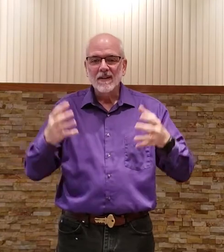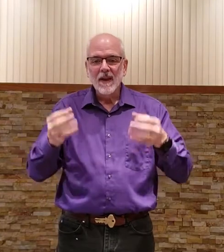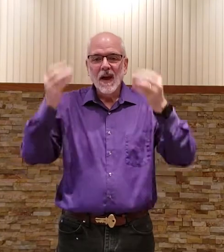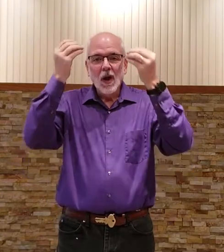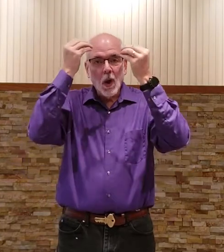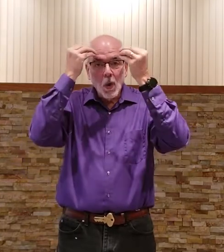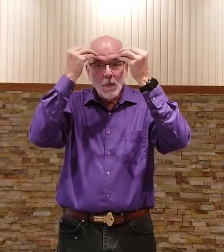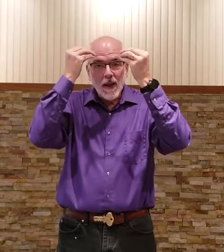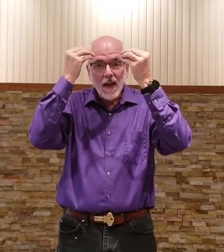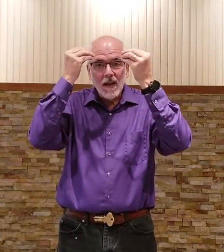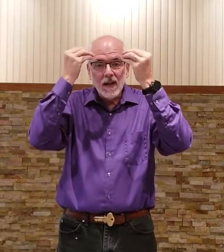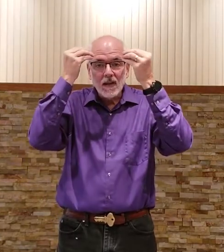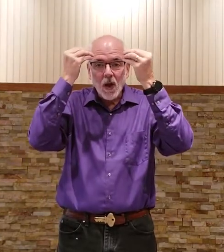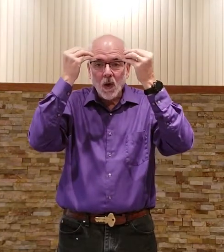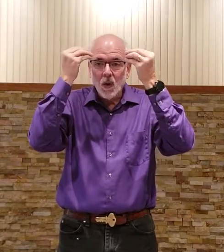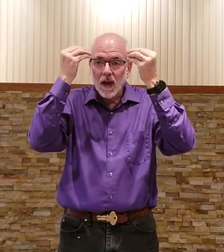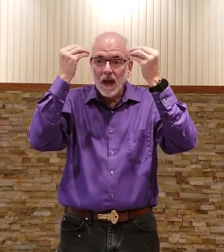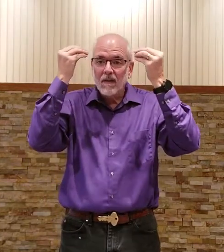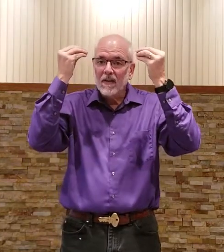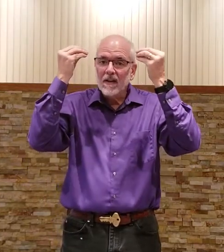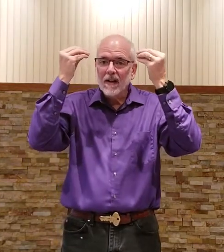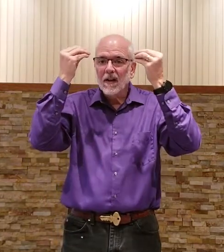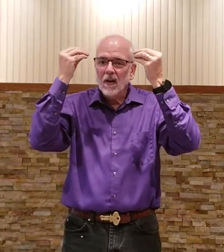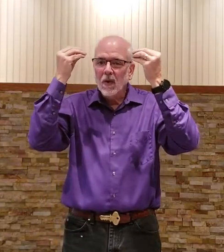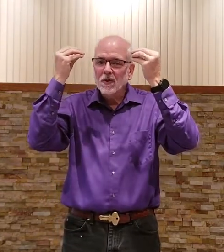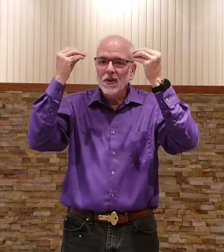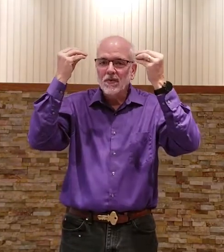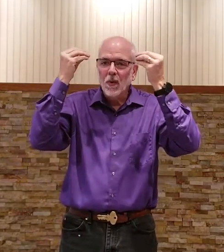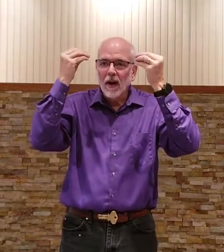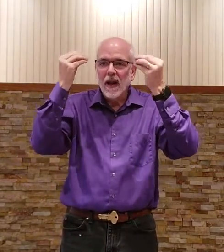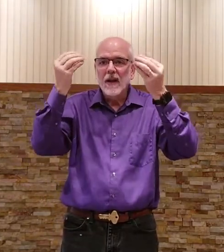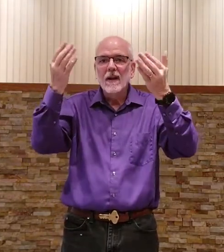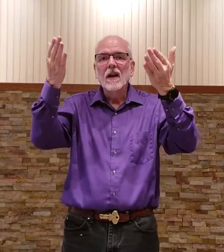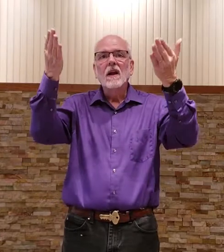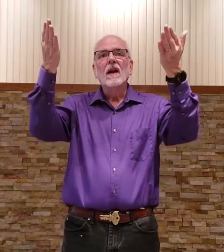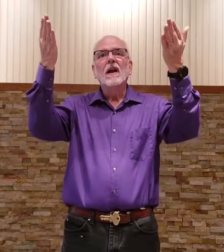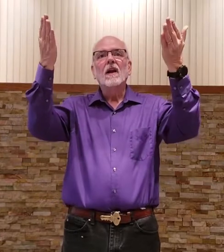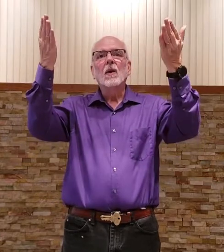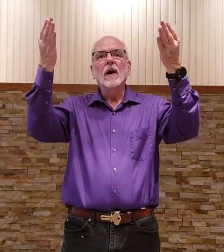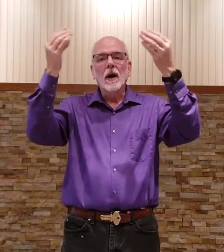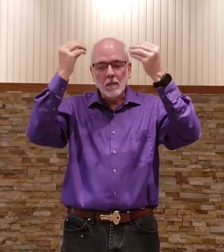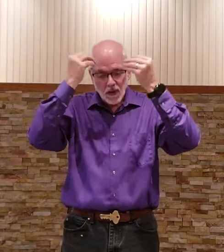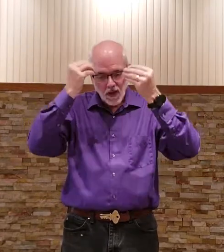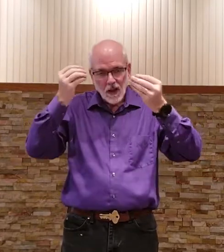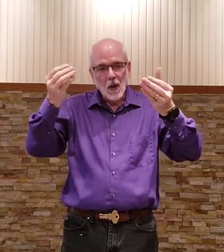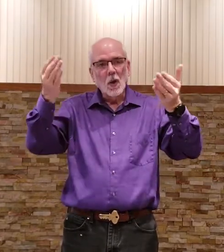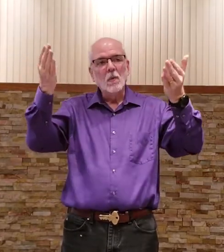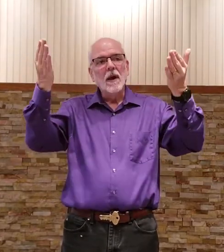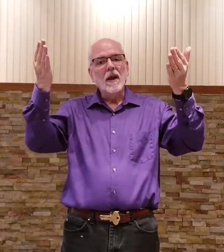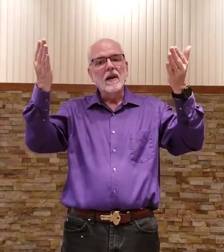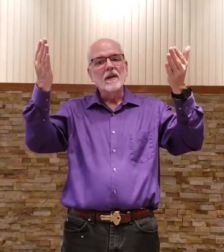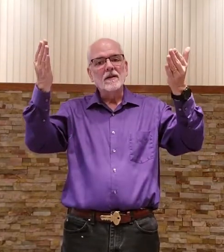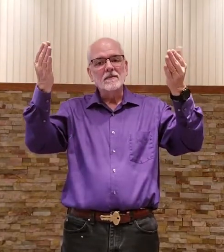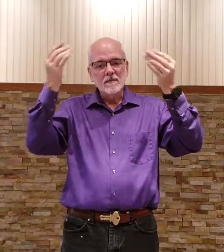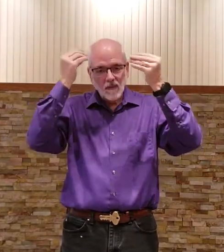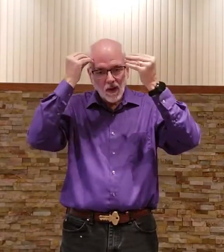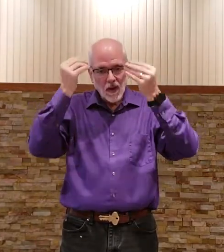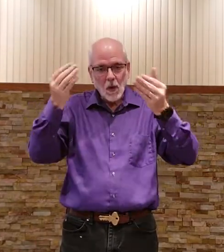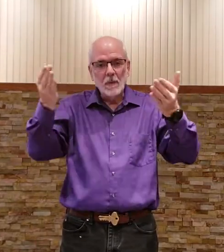obeyed is oh kind of close to the forehead going up obeyed open